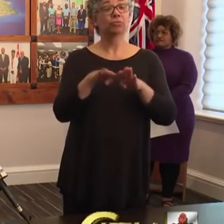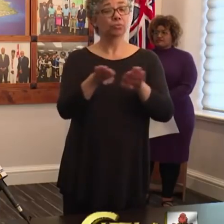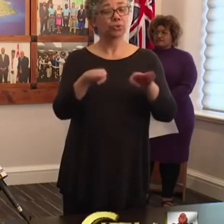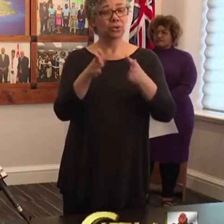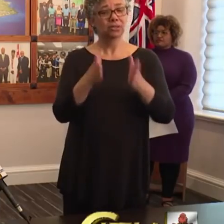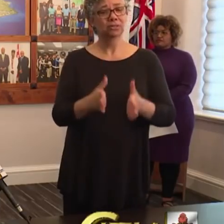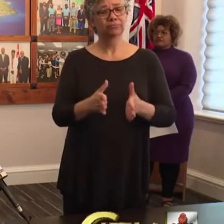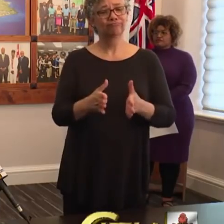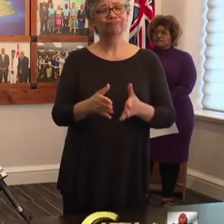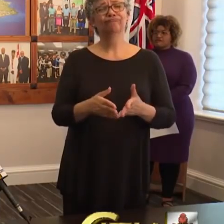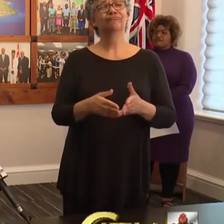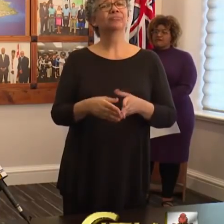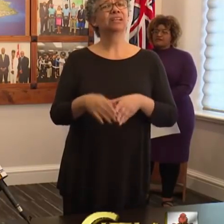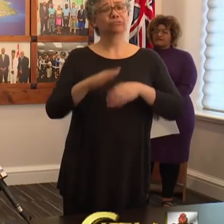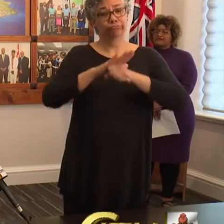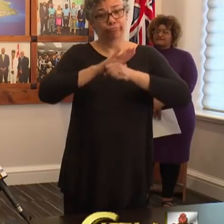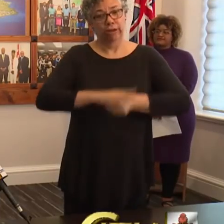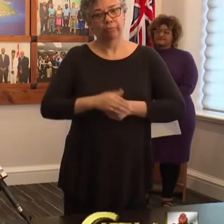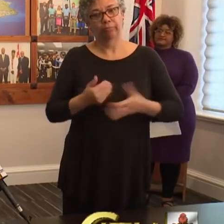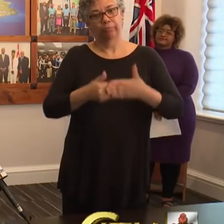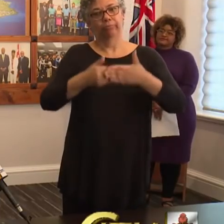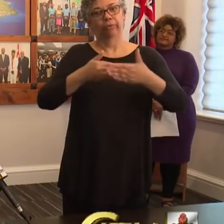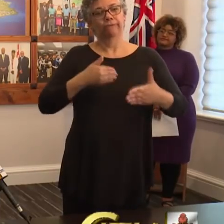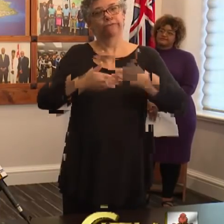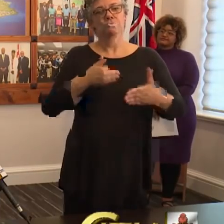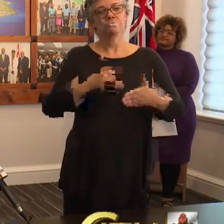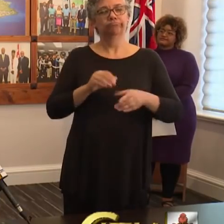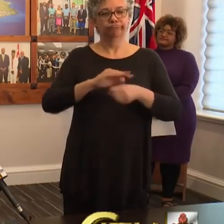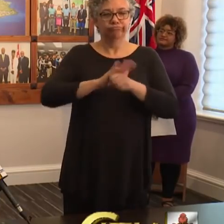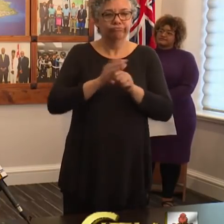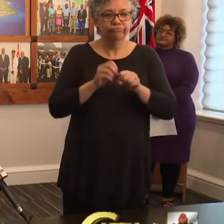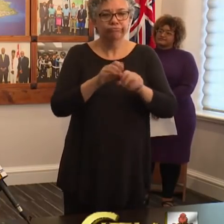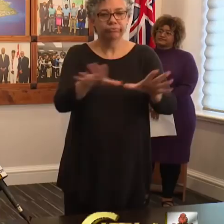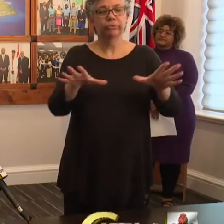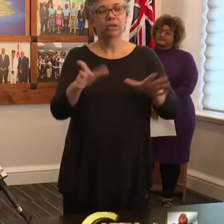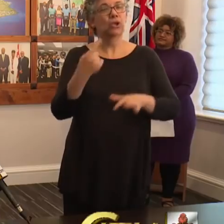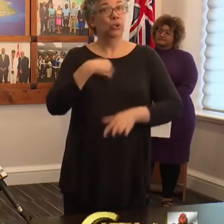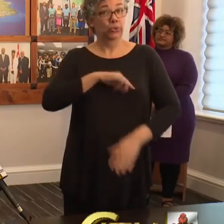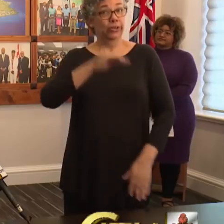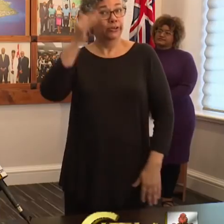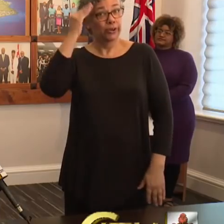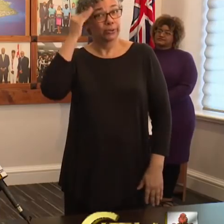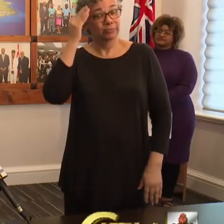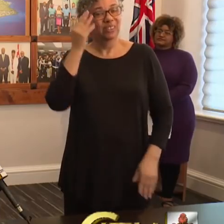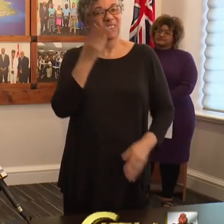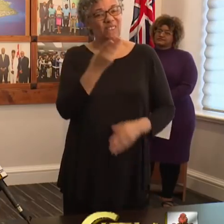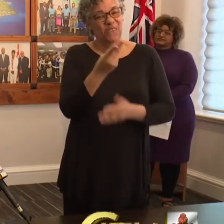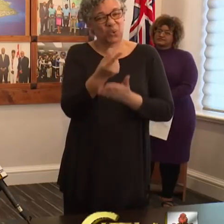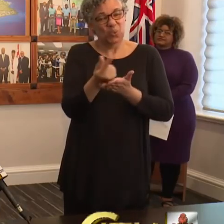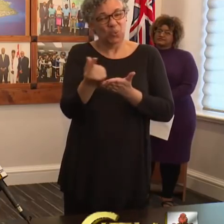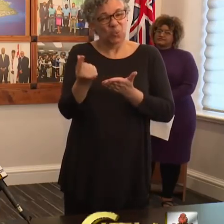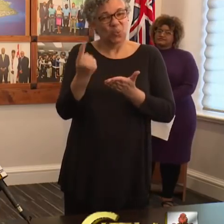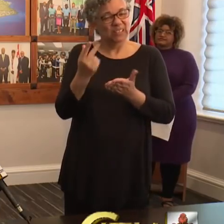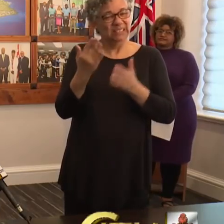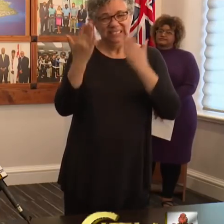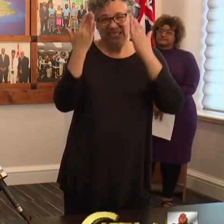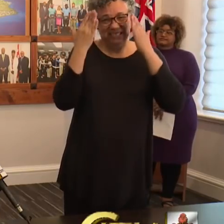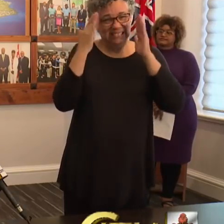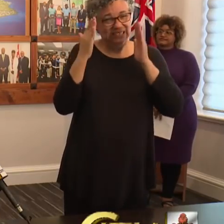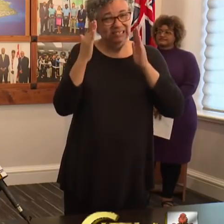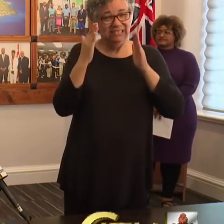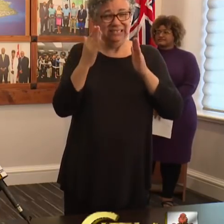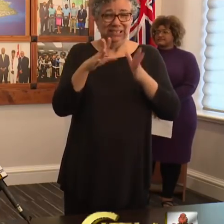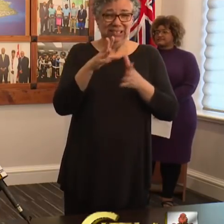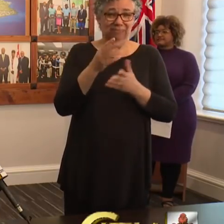already facing tremendous stress before the COVID-19 pandemic. We recognize that the past few weeks of uncertainty, reduced